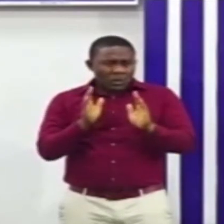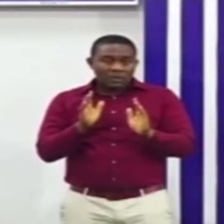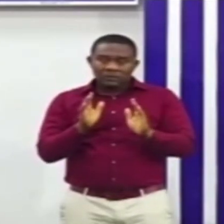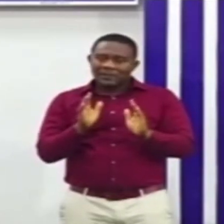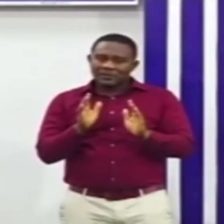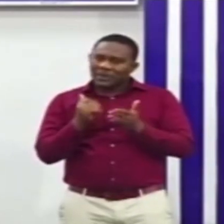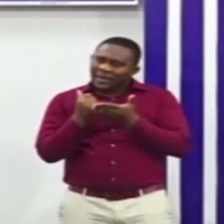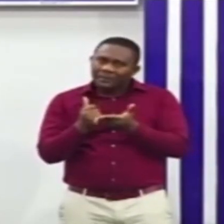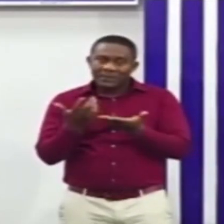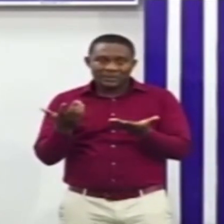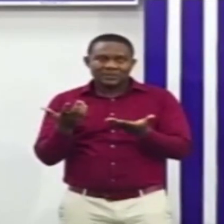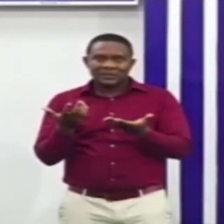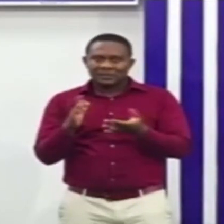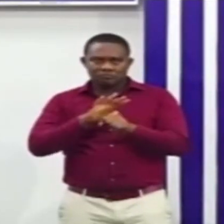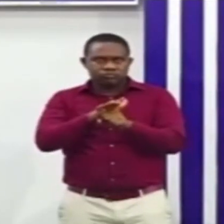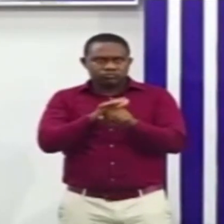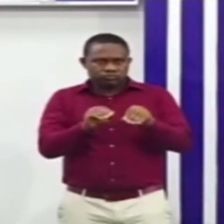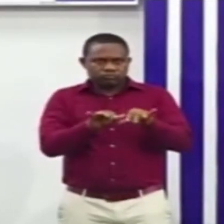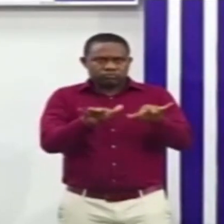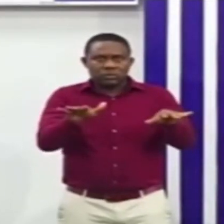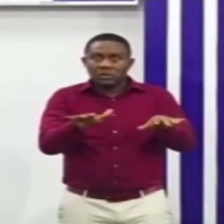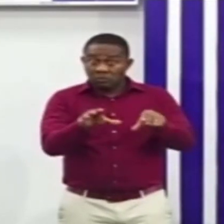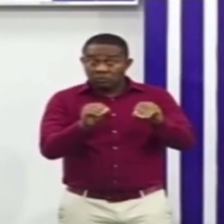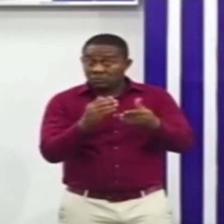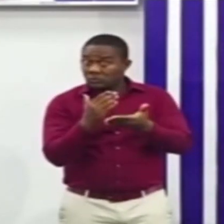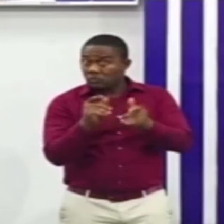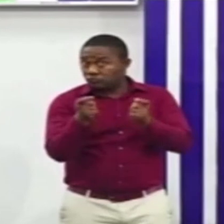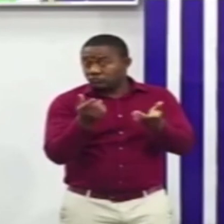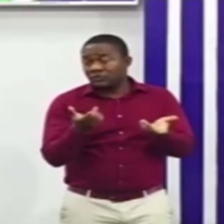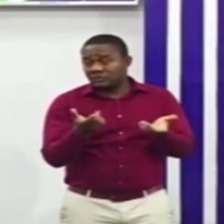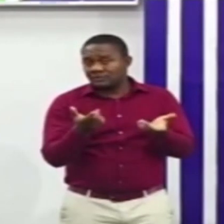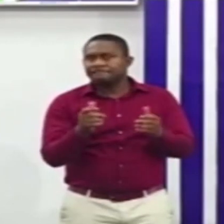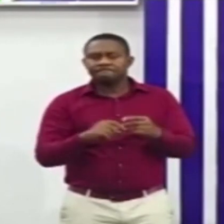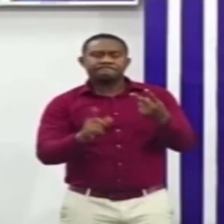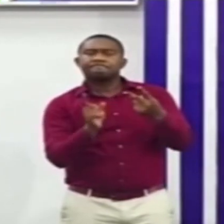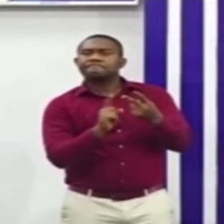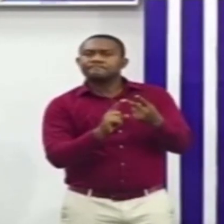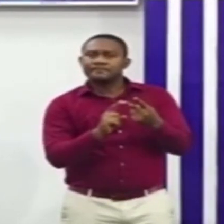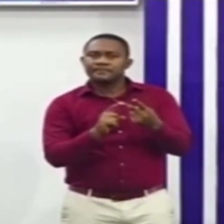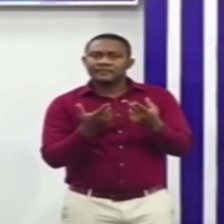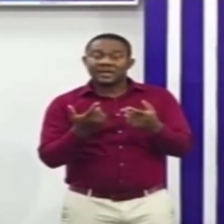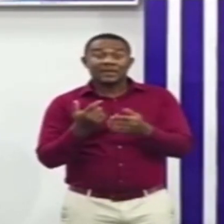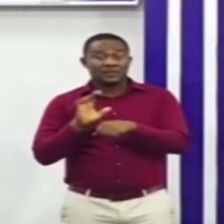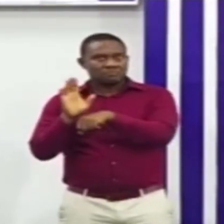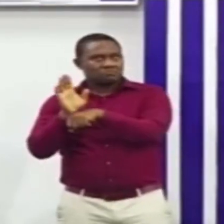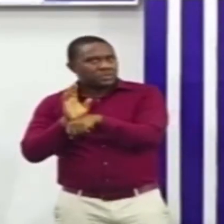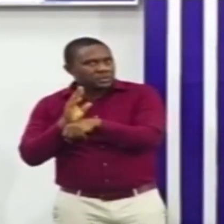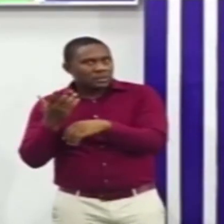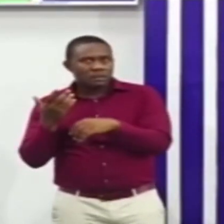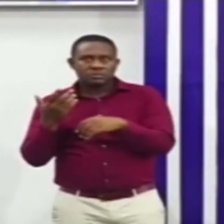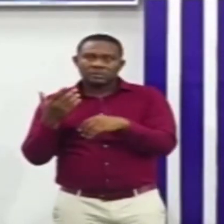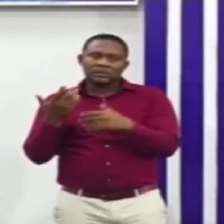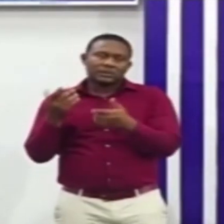to the health crisis specifically and second to the socioeconomic challenges that were